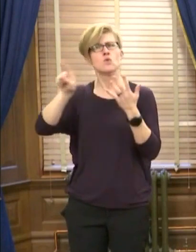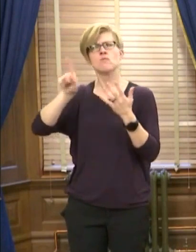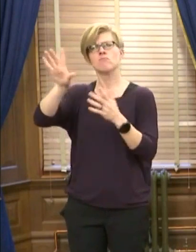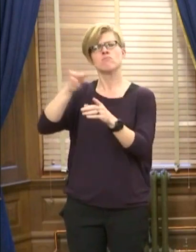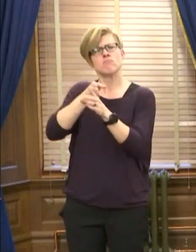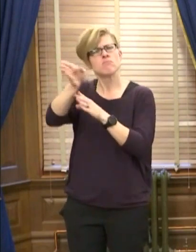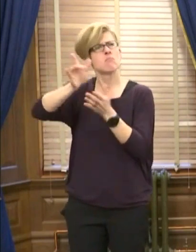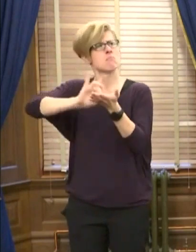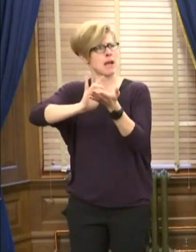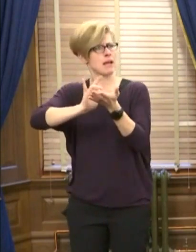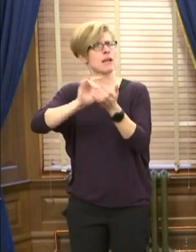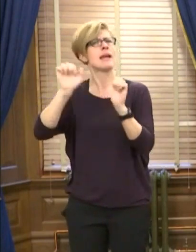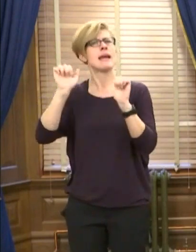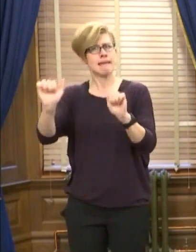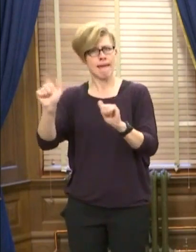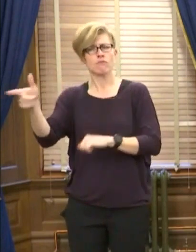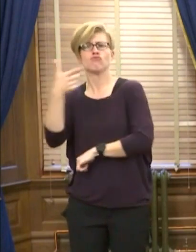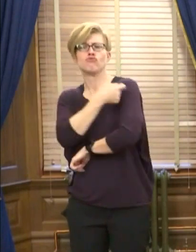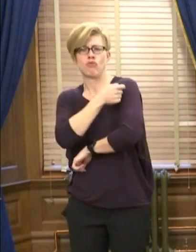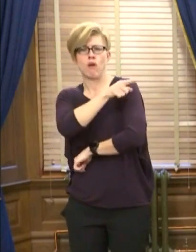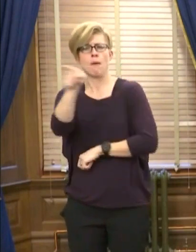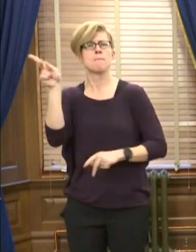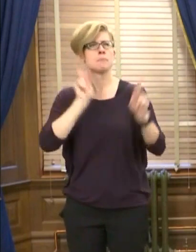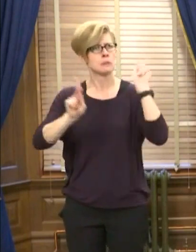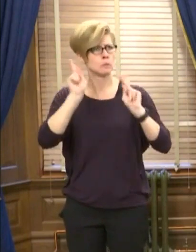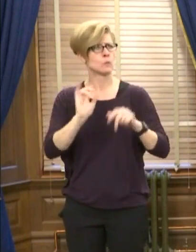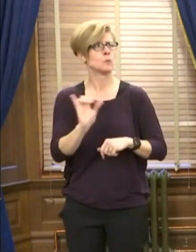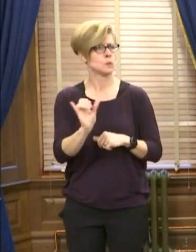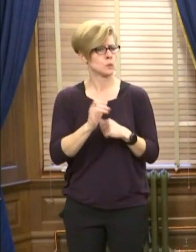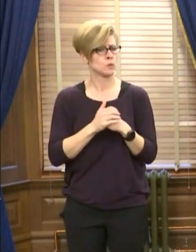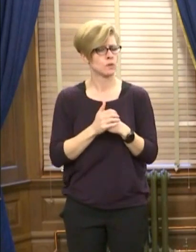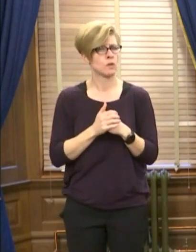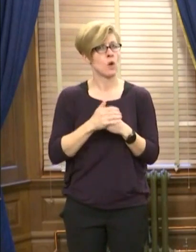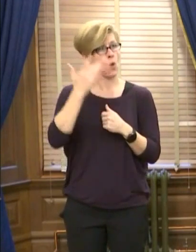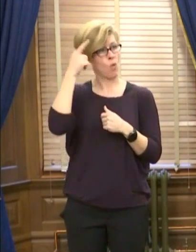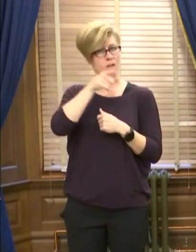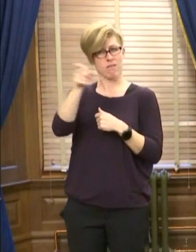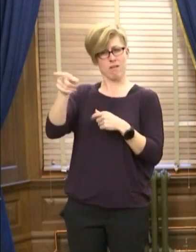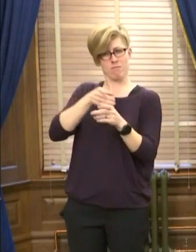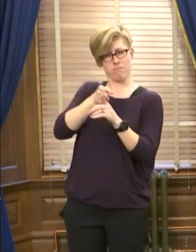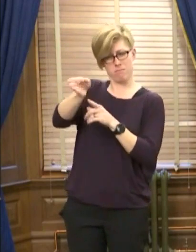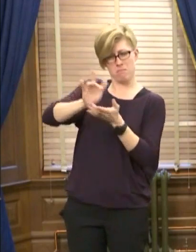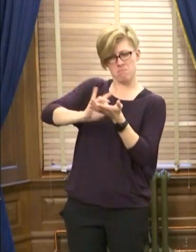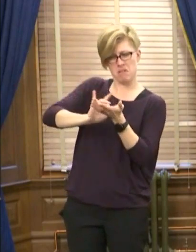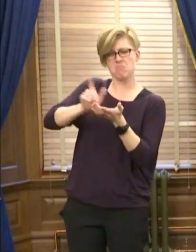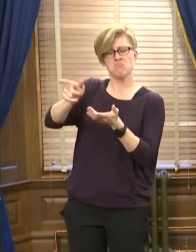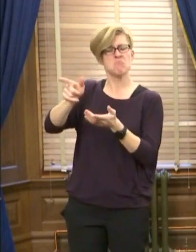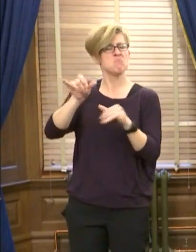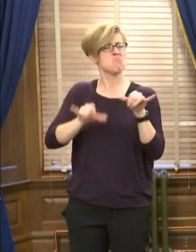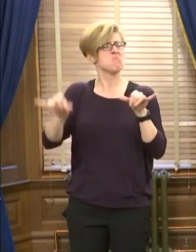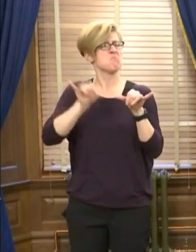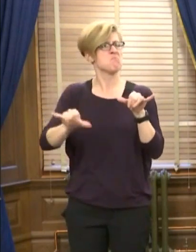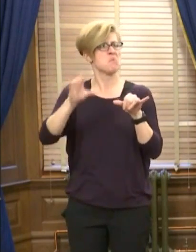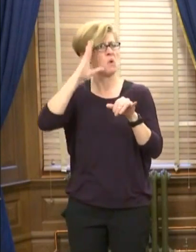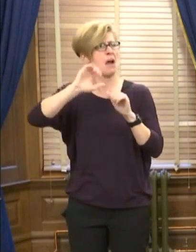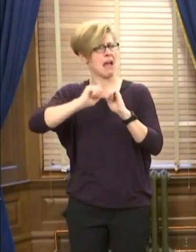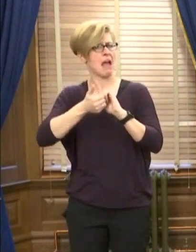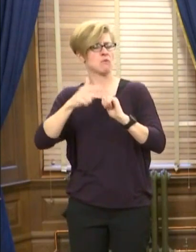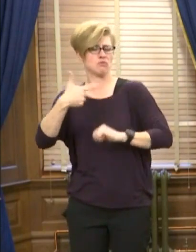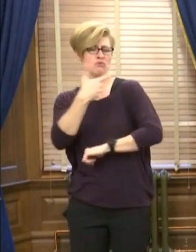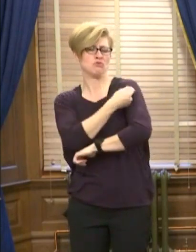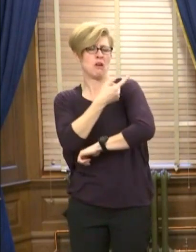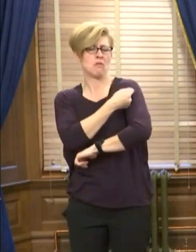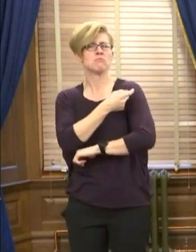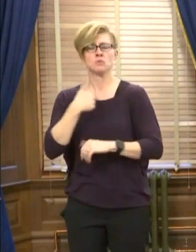vaccinate Kansas with the COVID-19 vaccine. Professionals in these areas routinely administer injections.